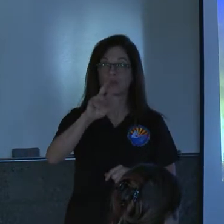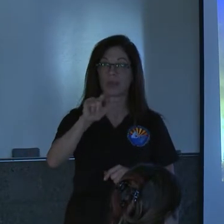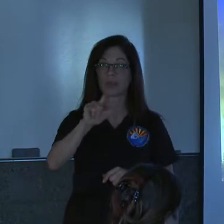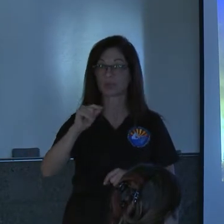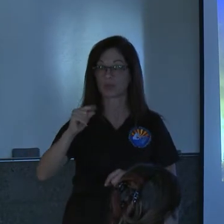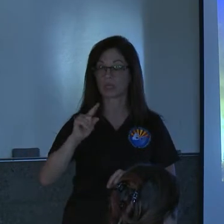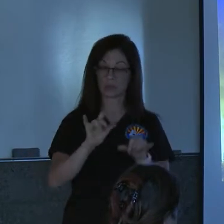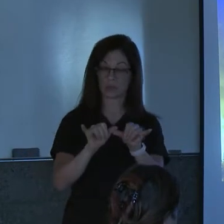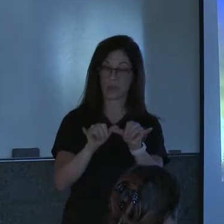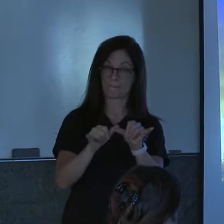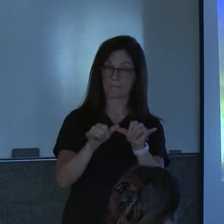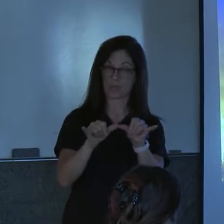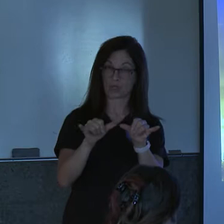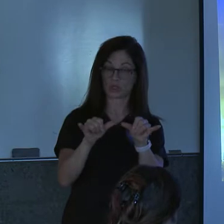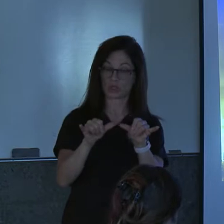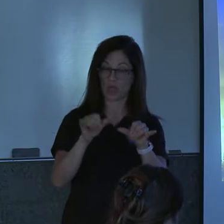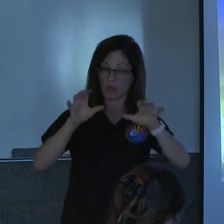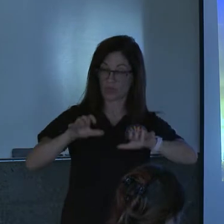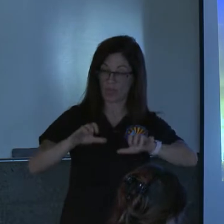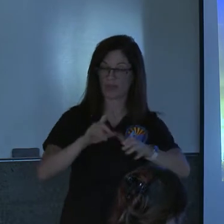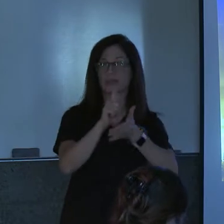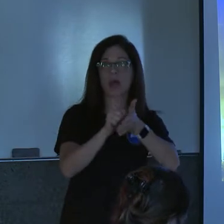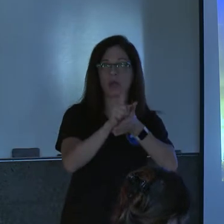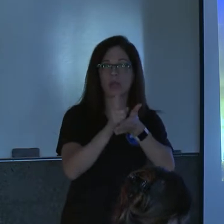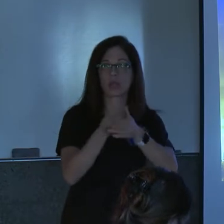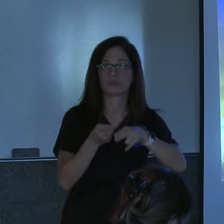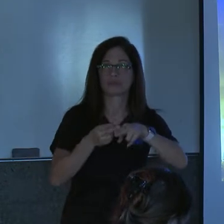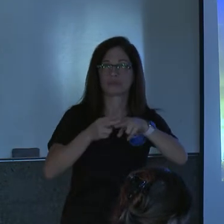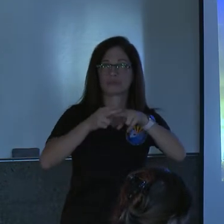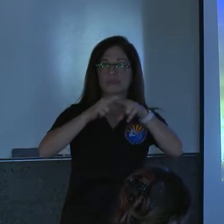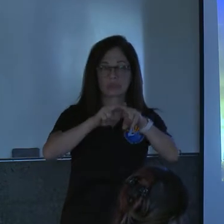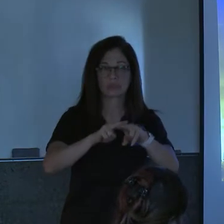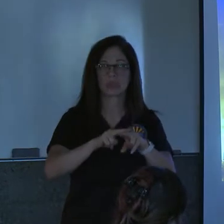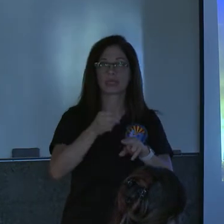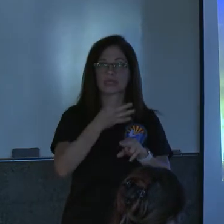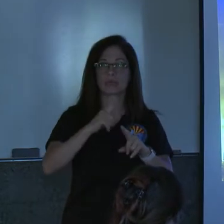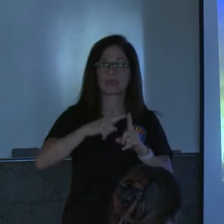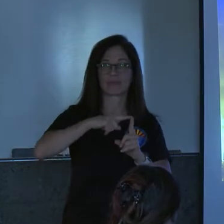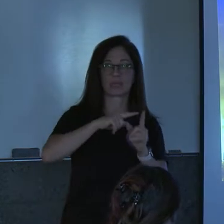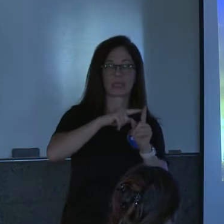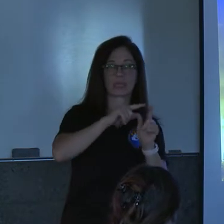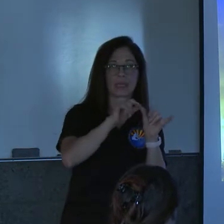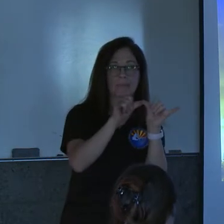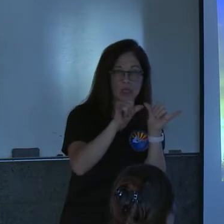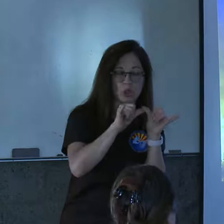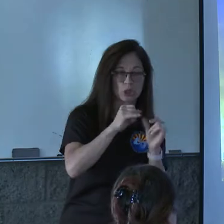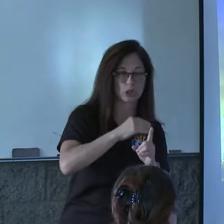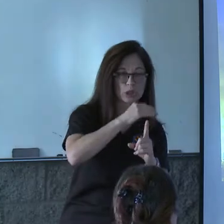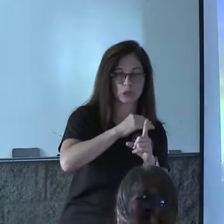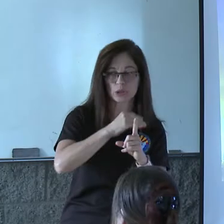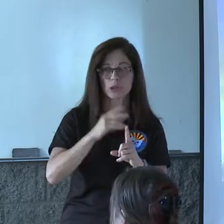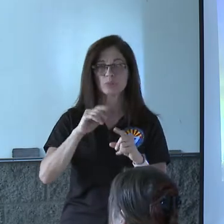measured rainfall rates or the hourly accumulations at several of the gauges was over twice the rainfall